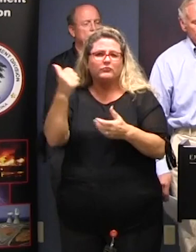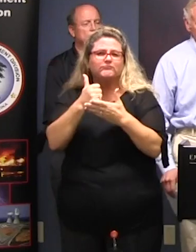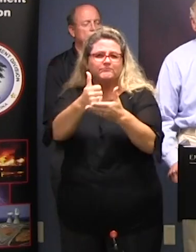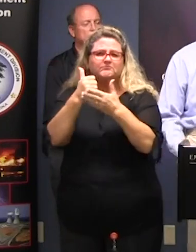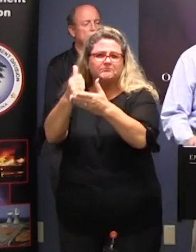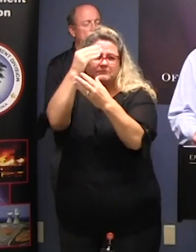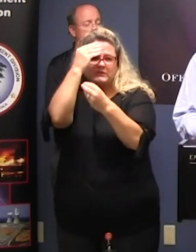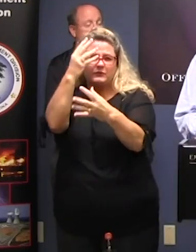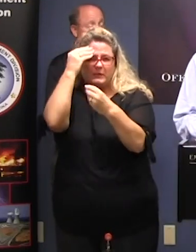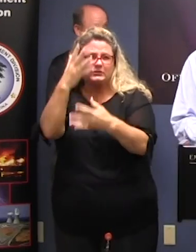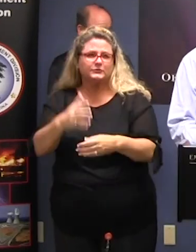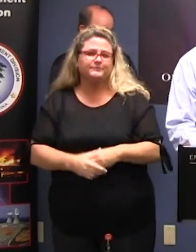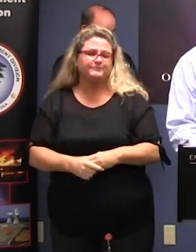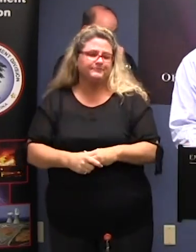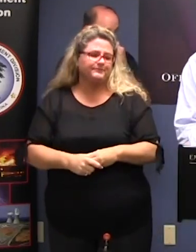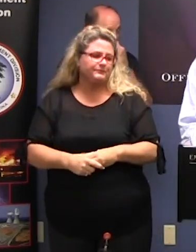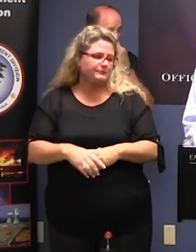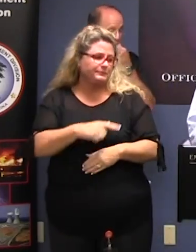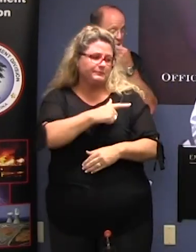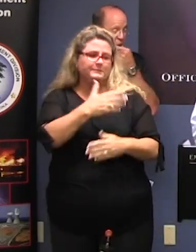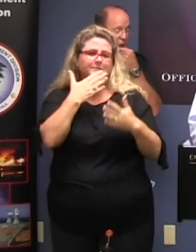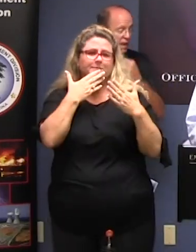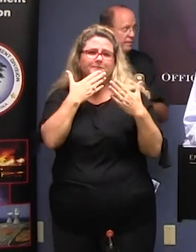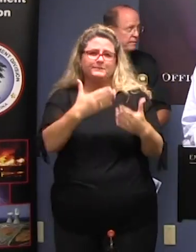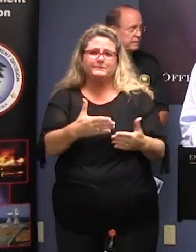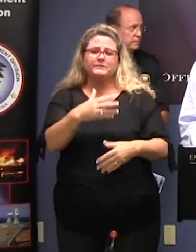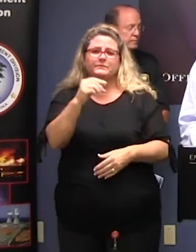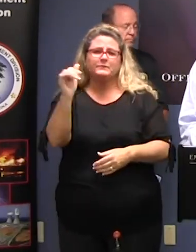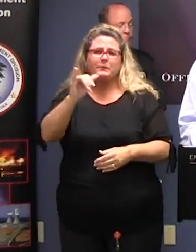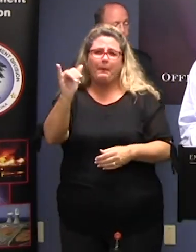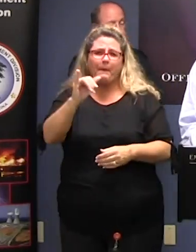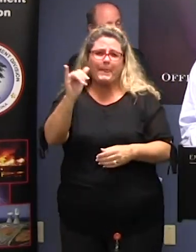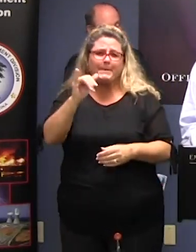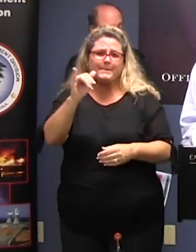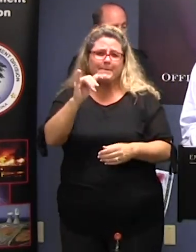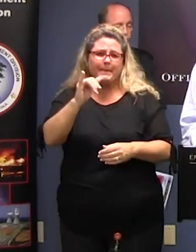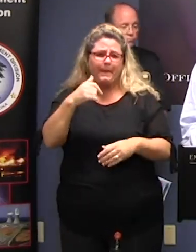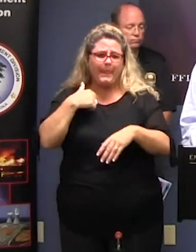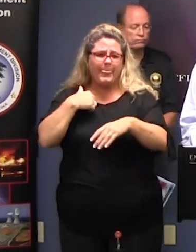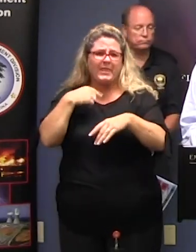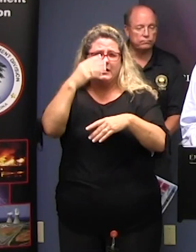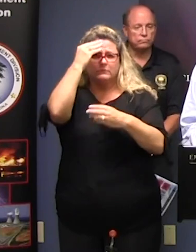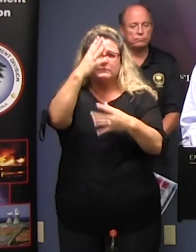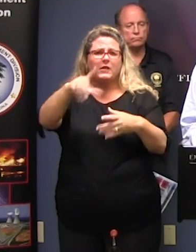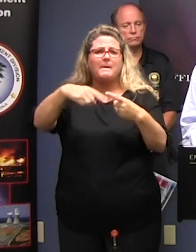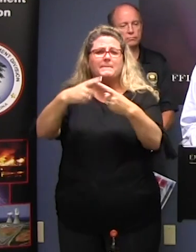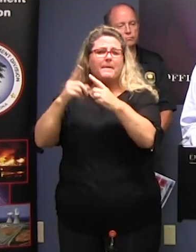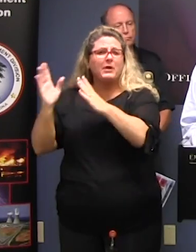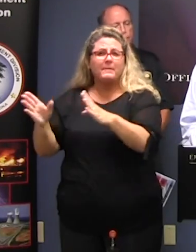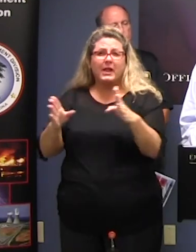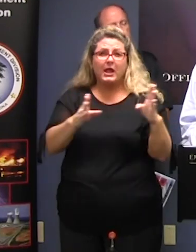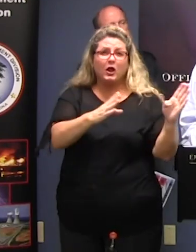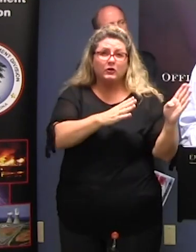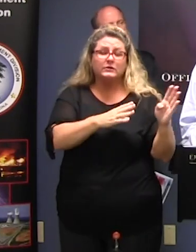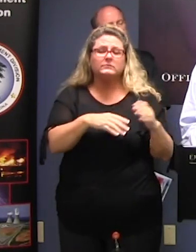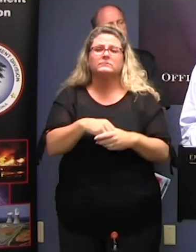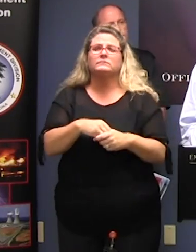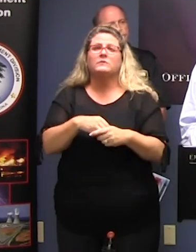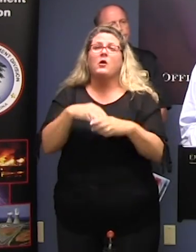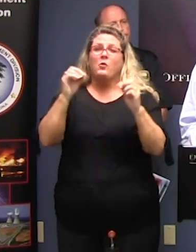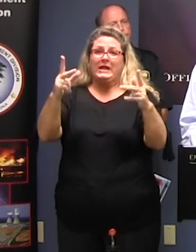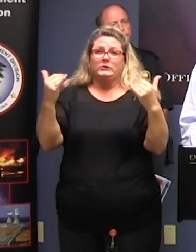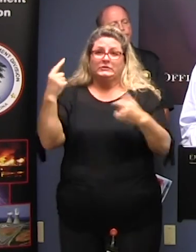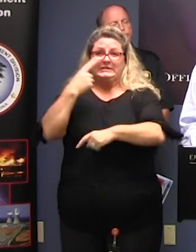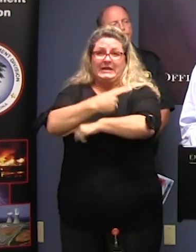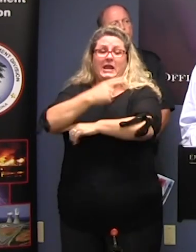thank you also I mentioned earlier about the our preparation in preparation at noon